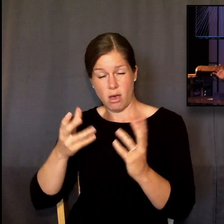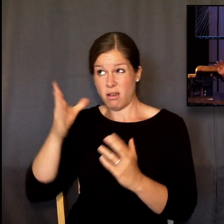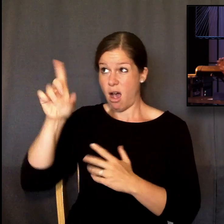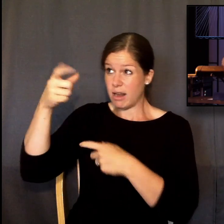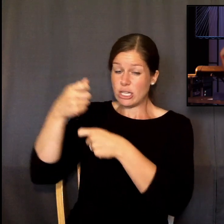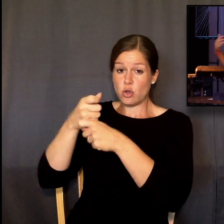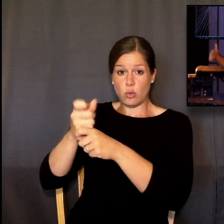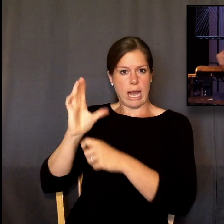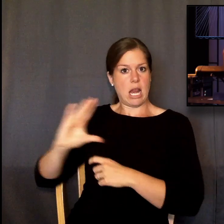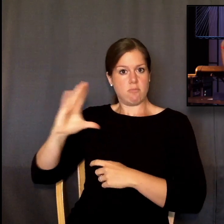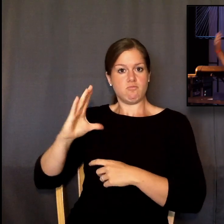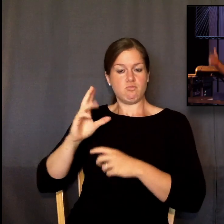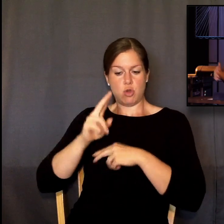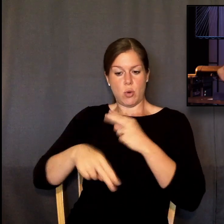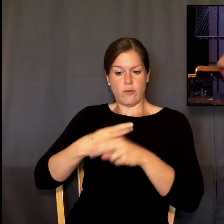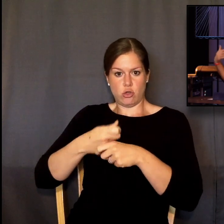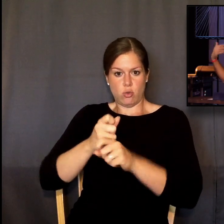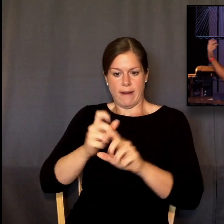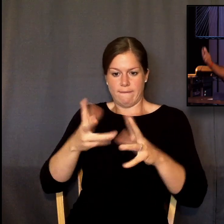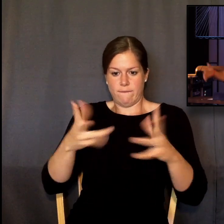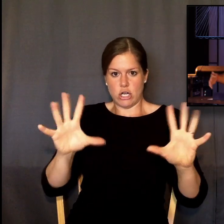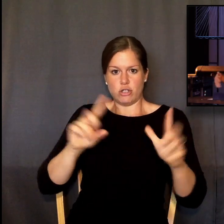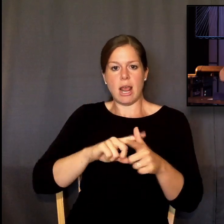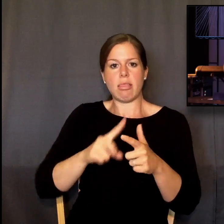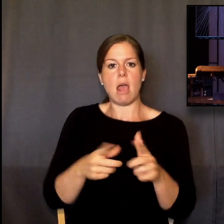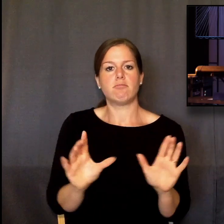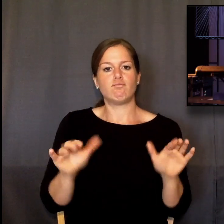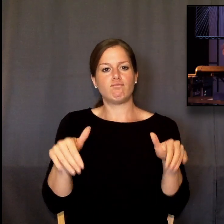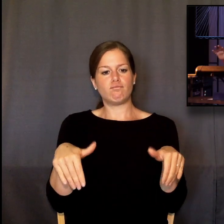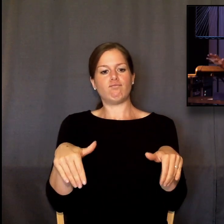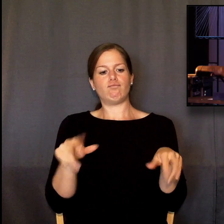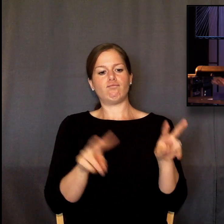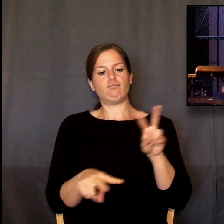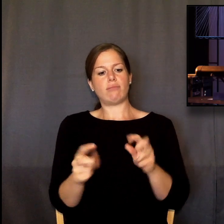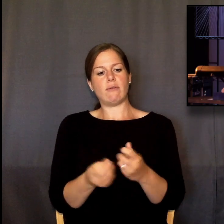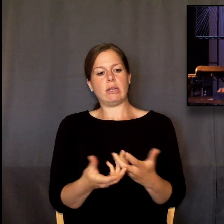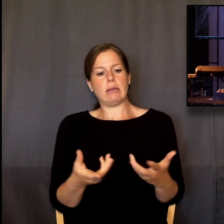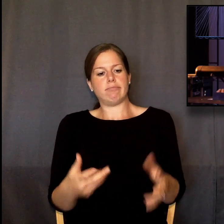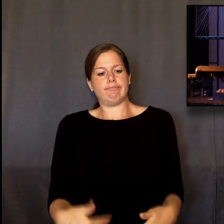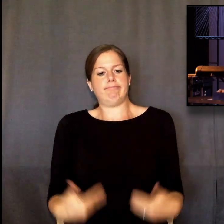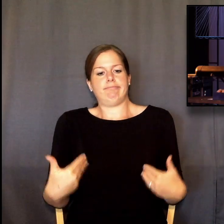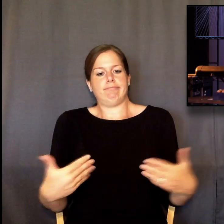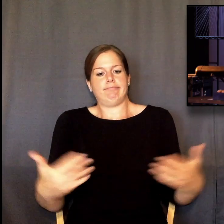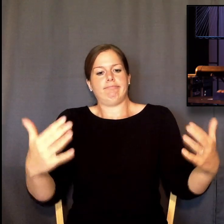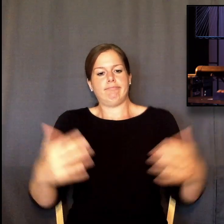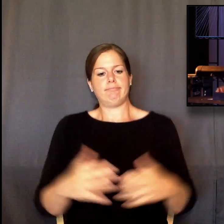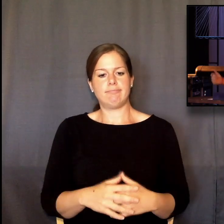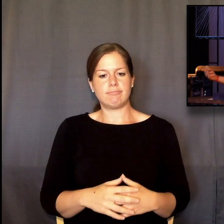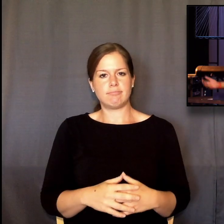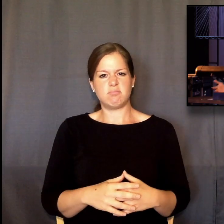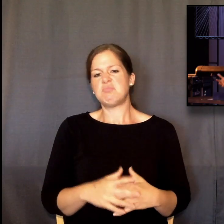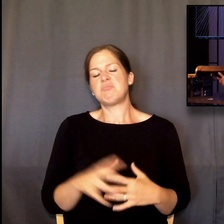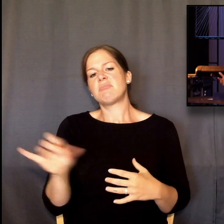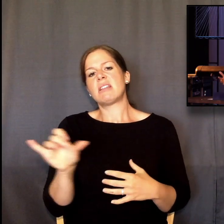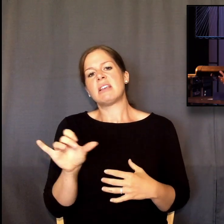now it's kind of running based on natural laws like gravity with no divine involvement whatsoever. So I taught the view,